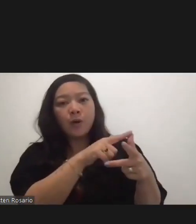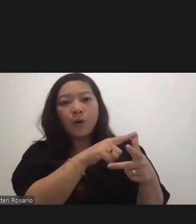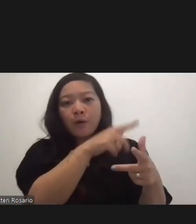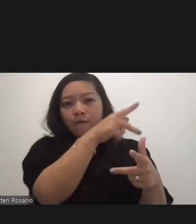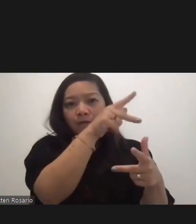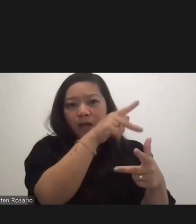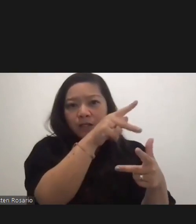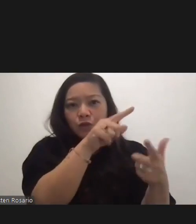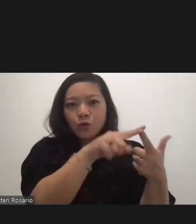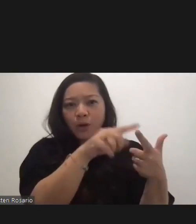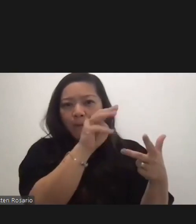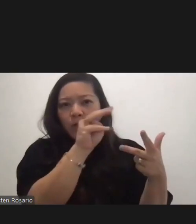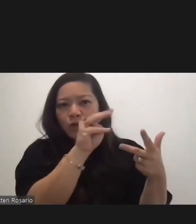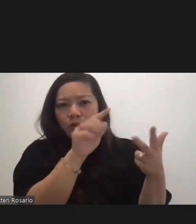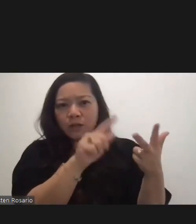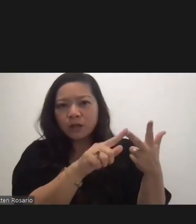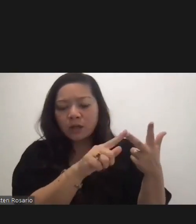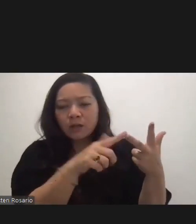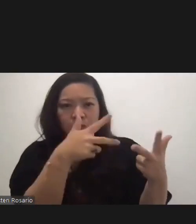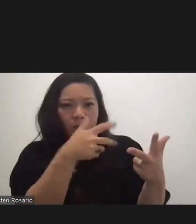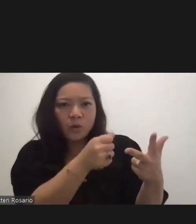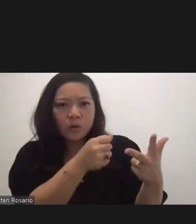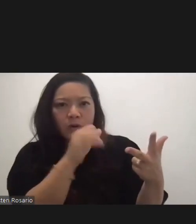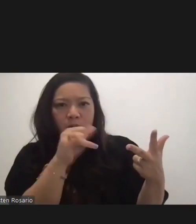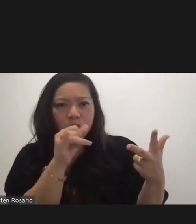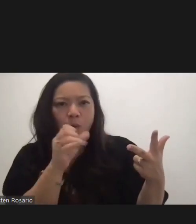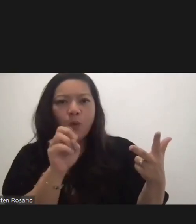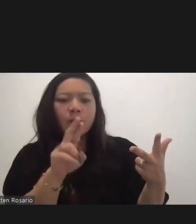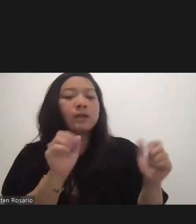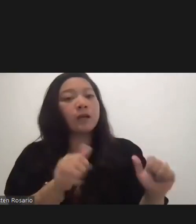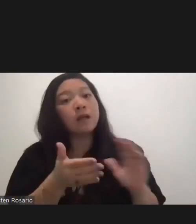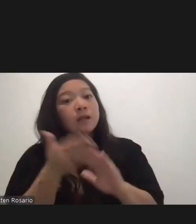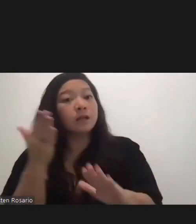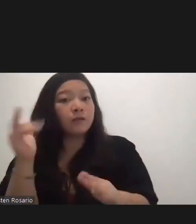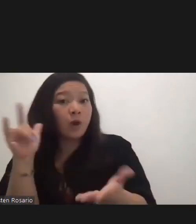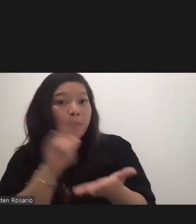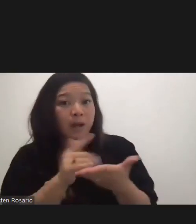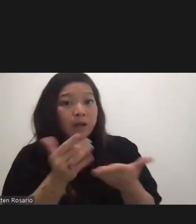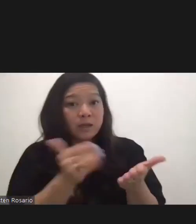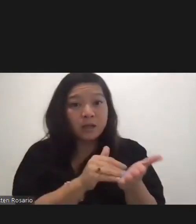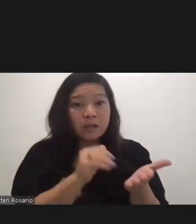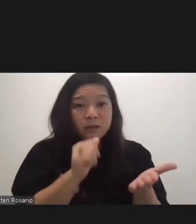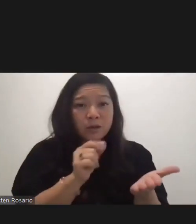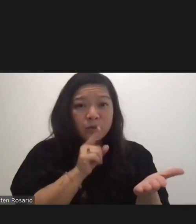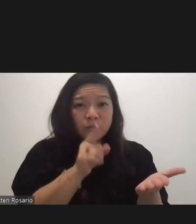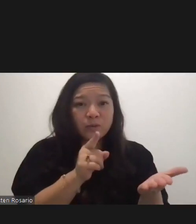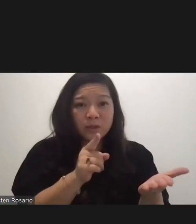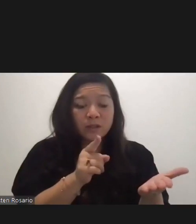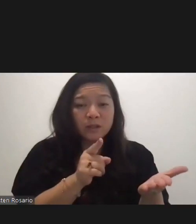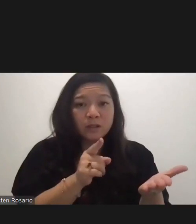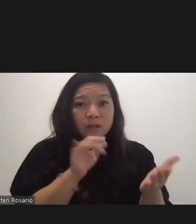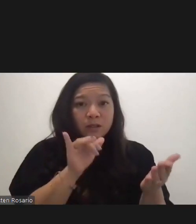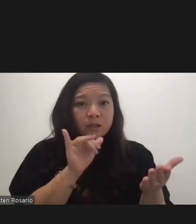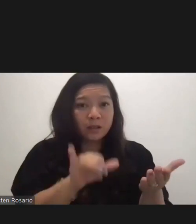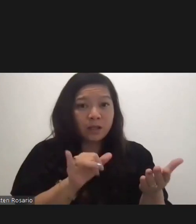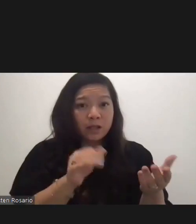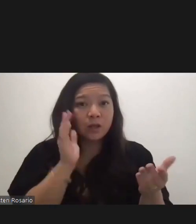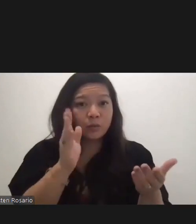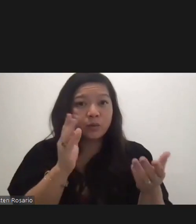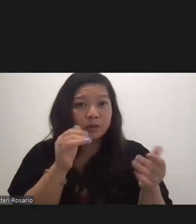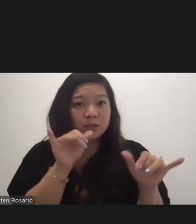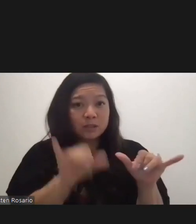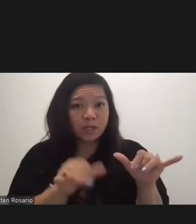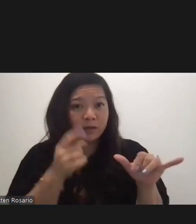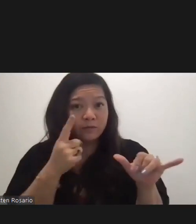be here. Or they can just leave and come back. It doesn't really guarantee that they will stay for the second shot.